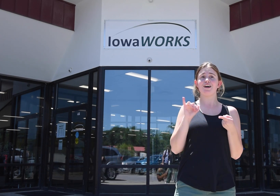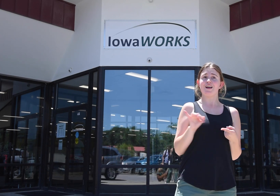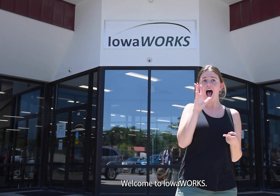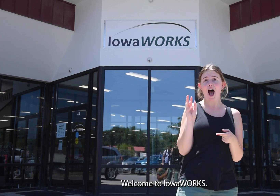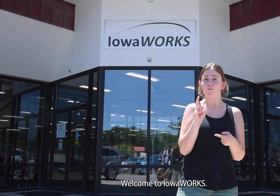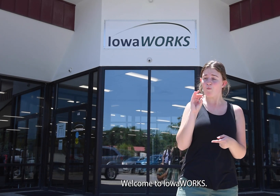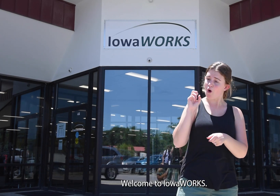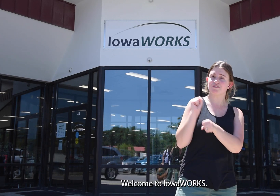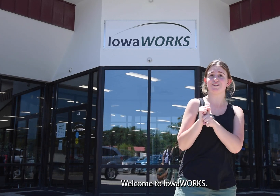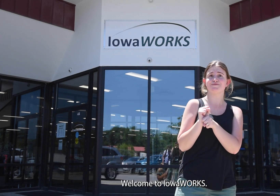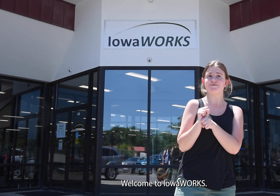Welcome to Iowa Works.